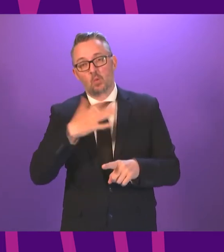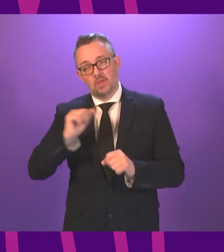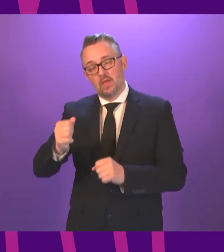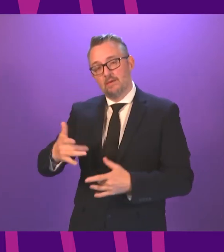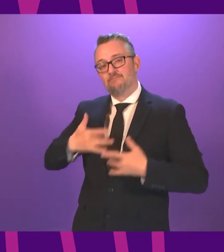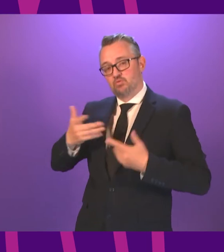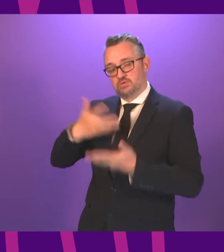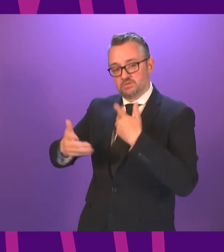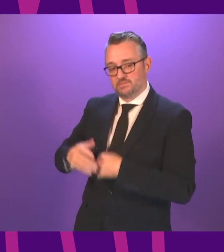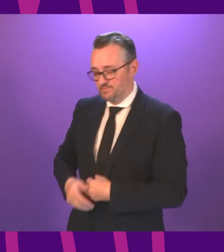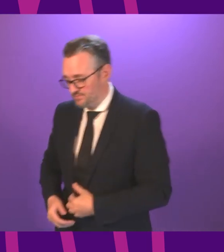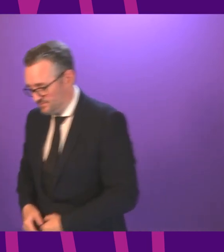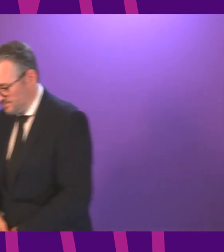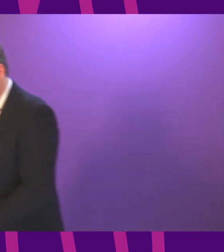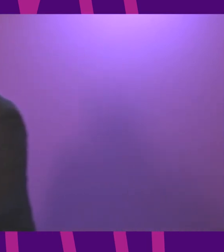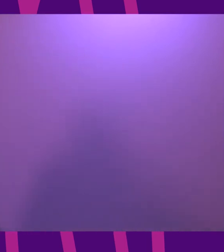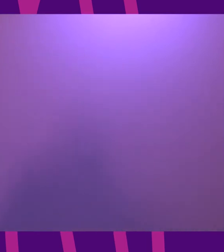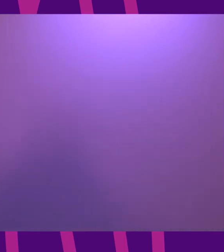appreciated. The Cabinet Secretary.